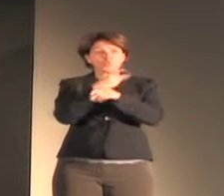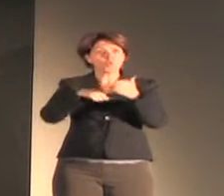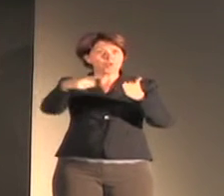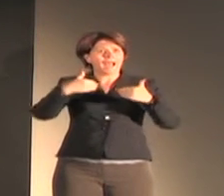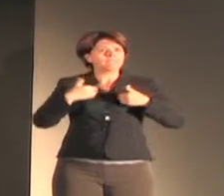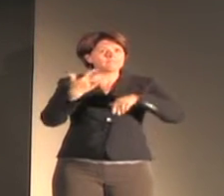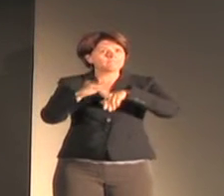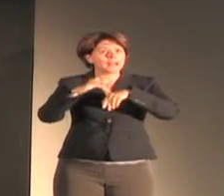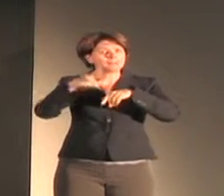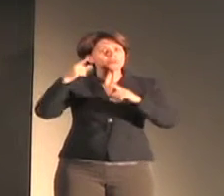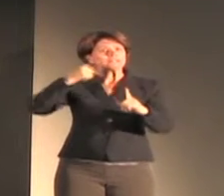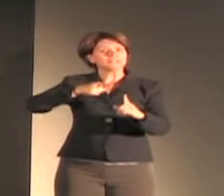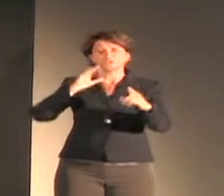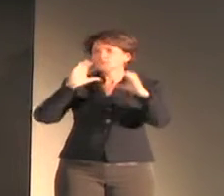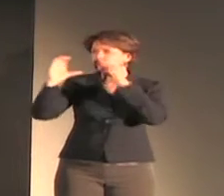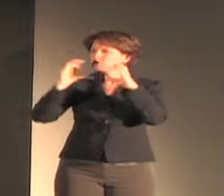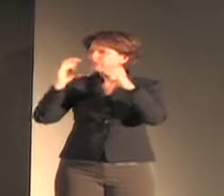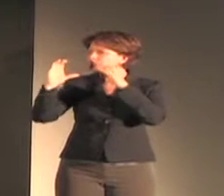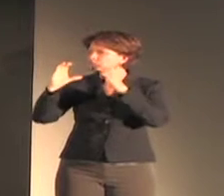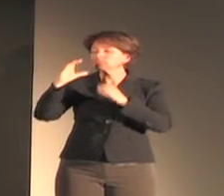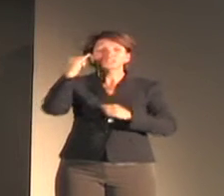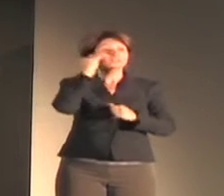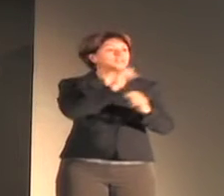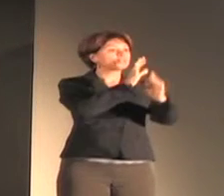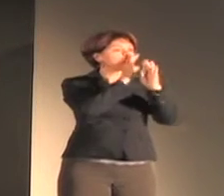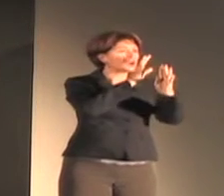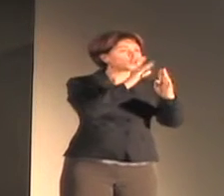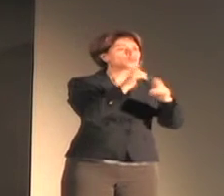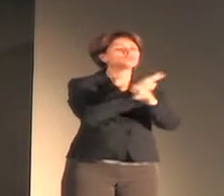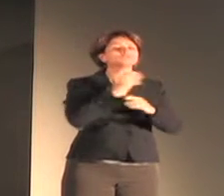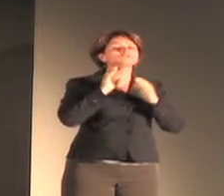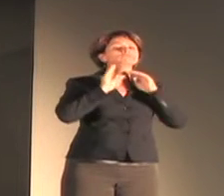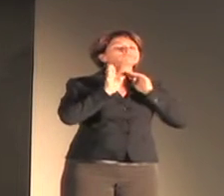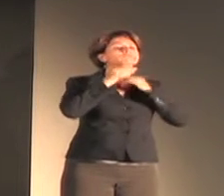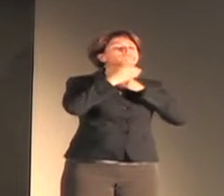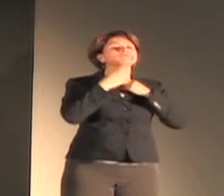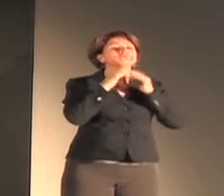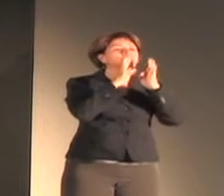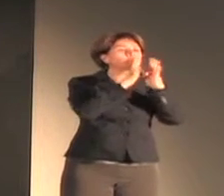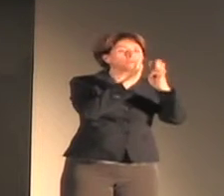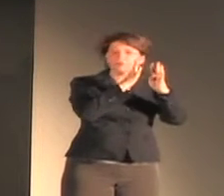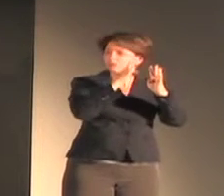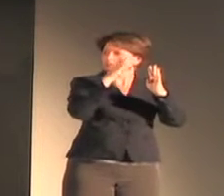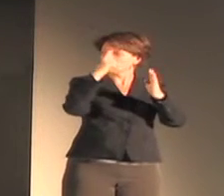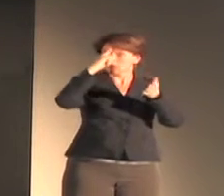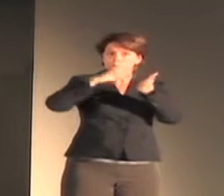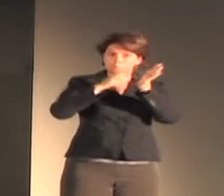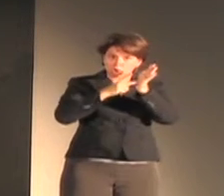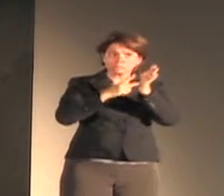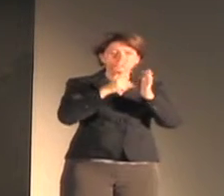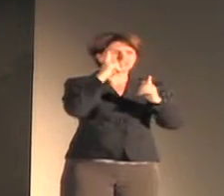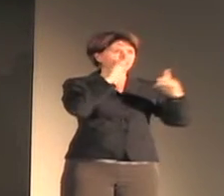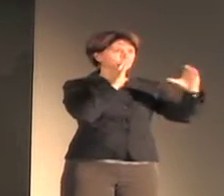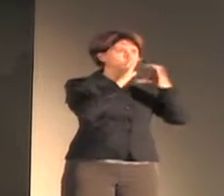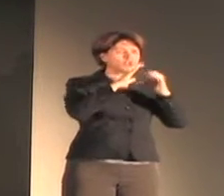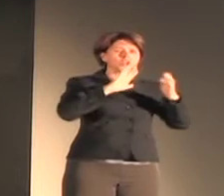and the vocal apparatus, to meet the communication and symbolic needs of communities of speakers.